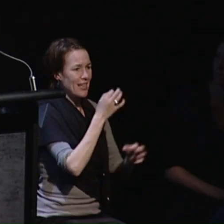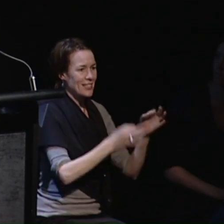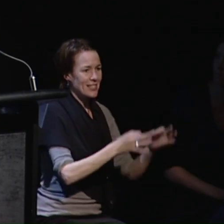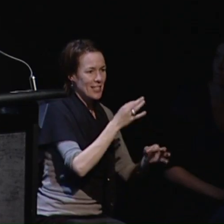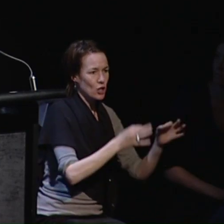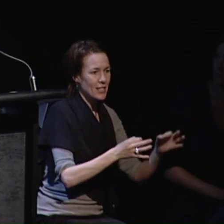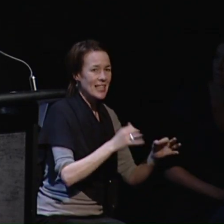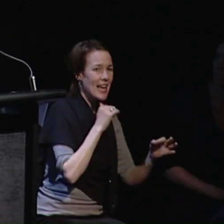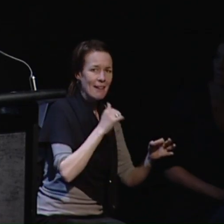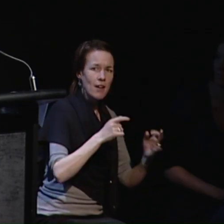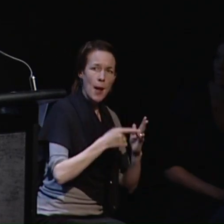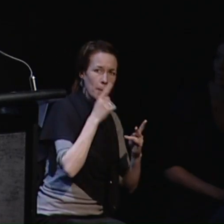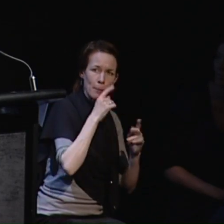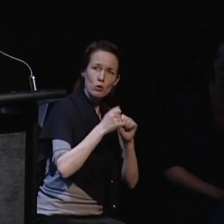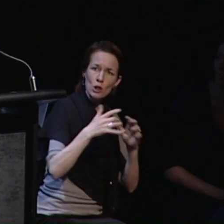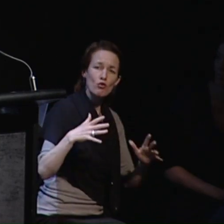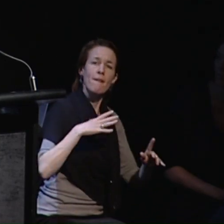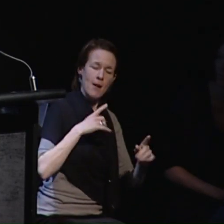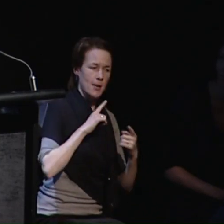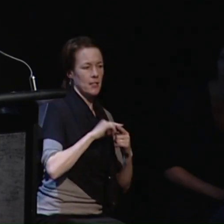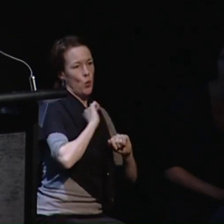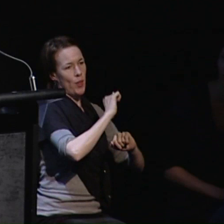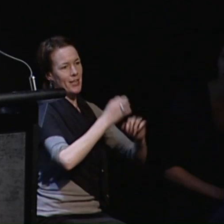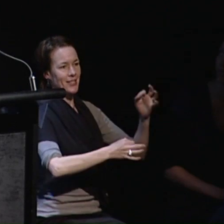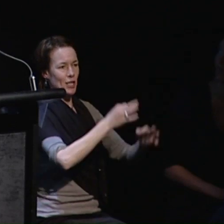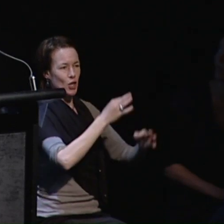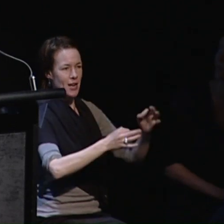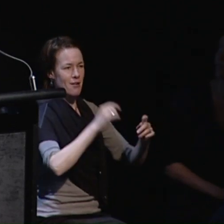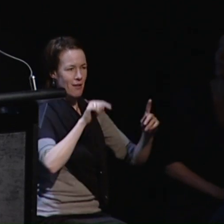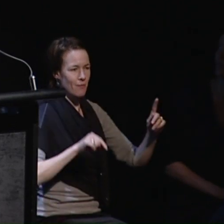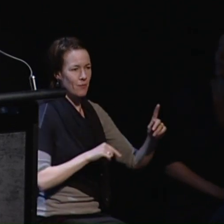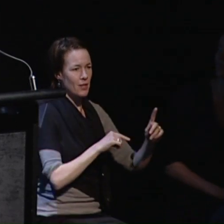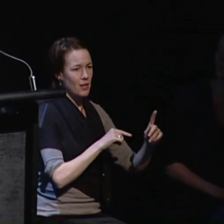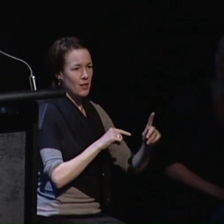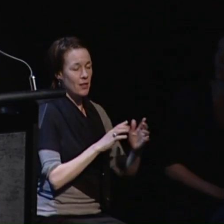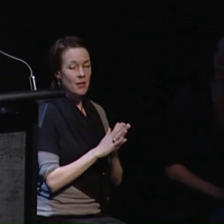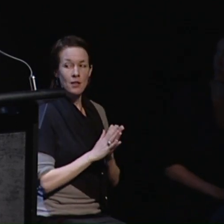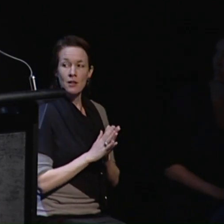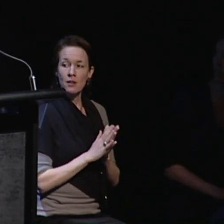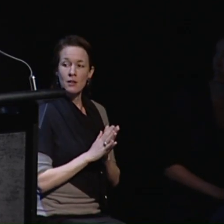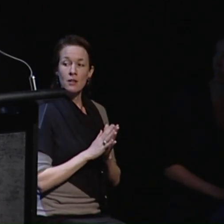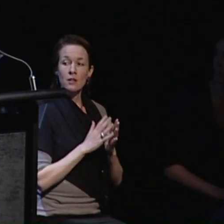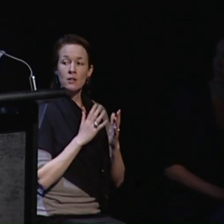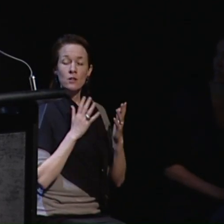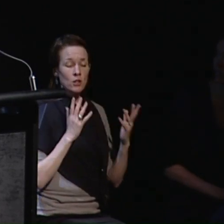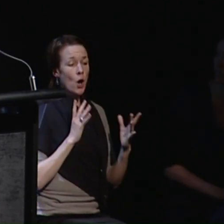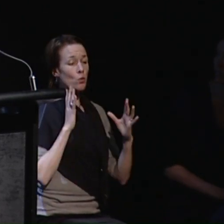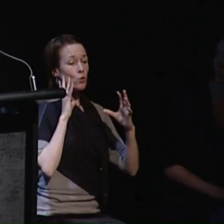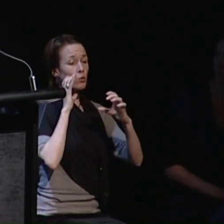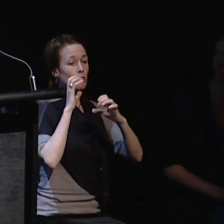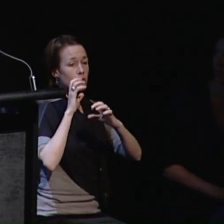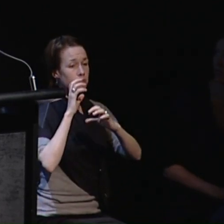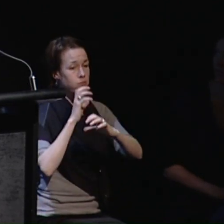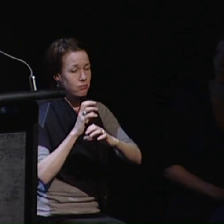do not agree with so in bringing my presentation to conclusion let me return to the peoples